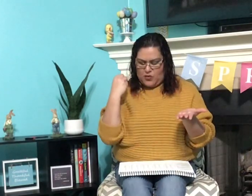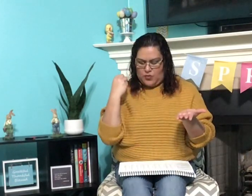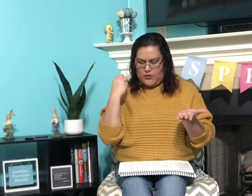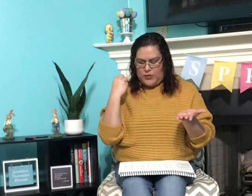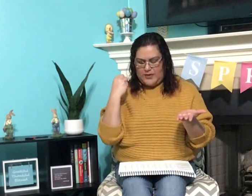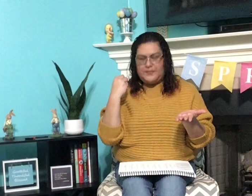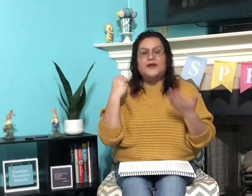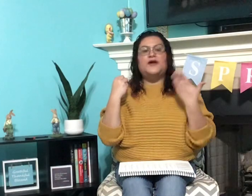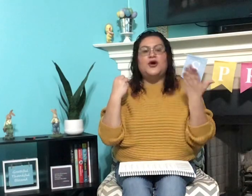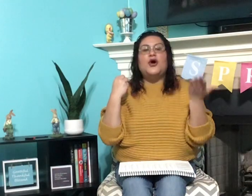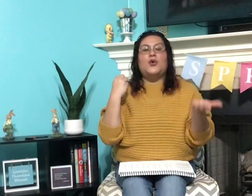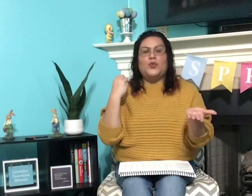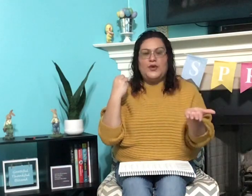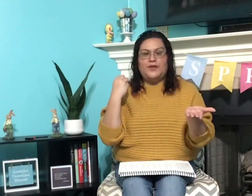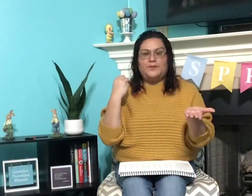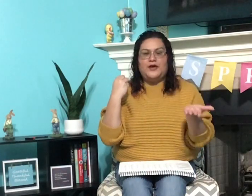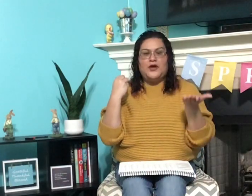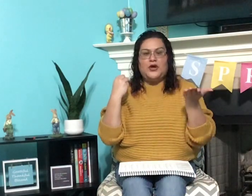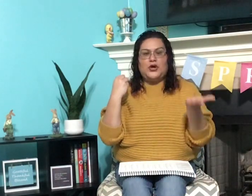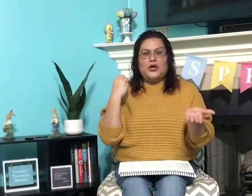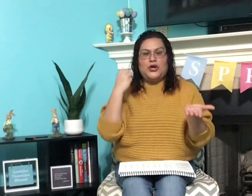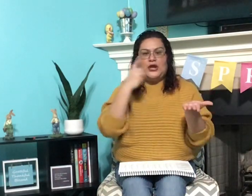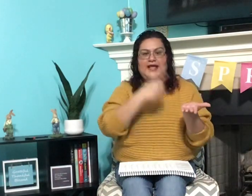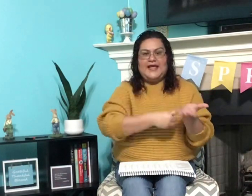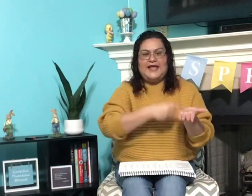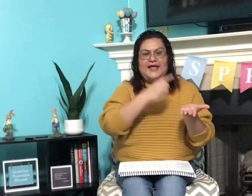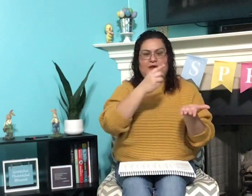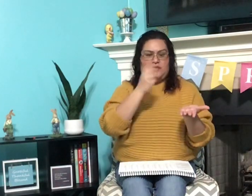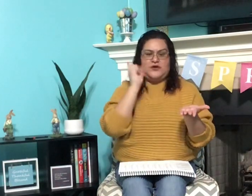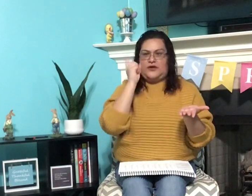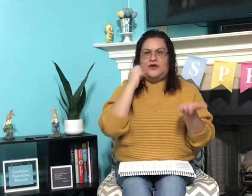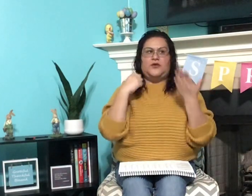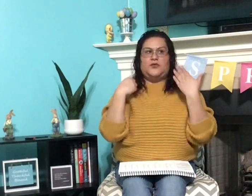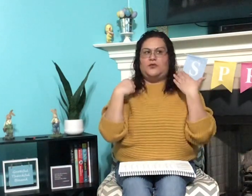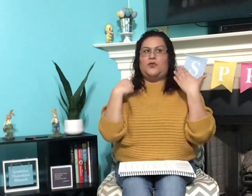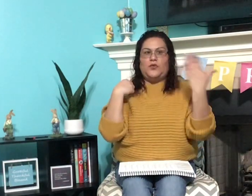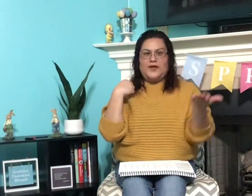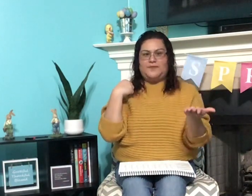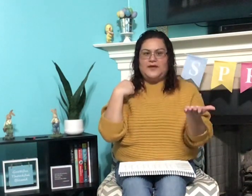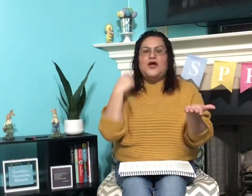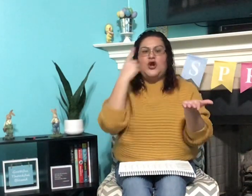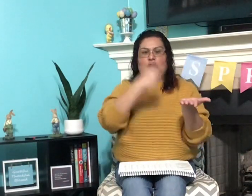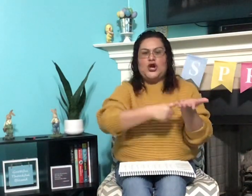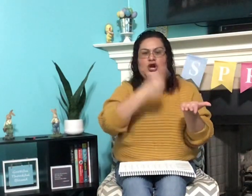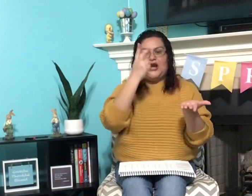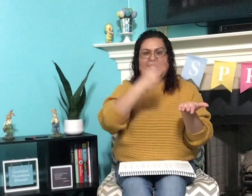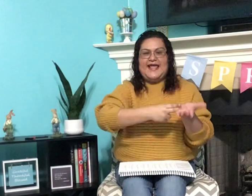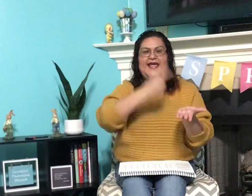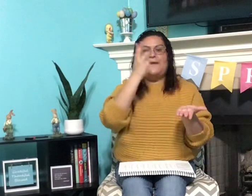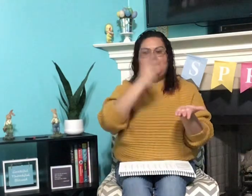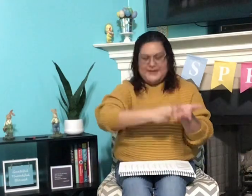rip, rip, r, eh, oh, sorry, rip, r, eh, p,